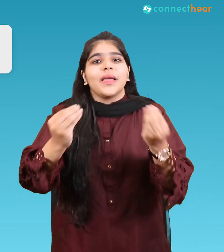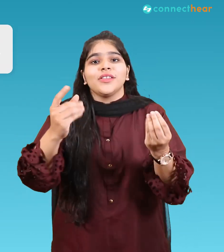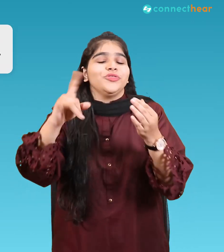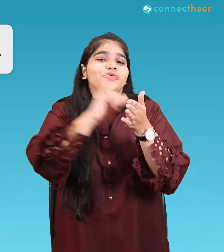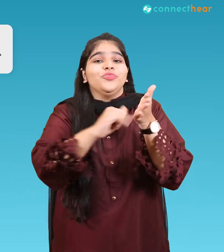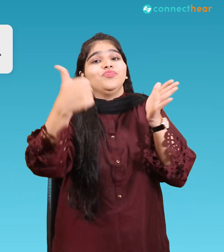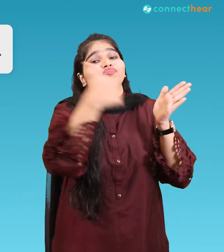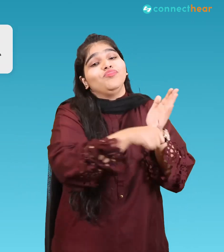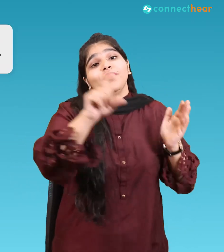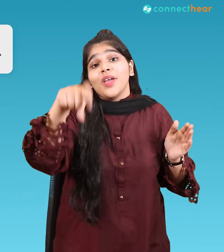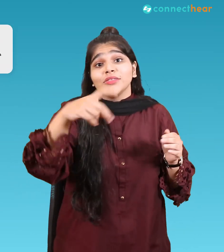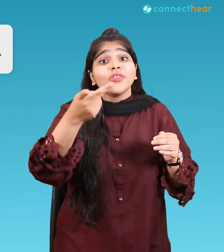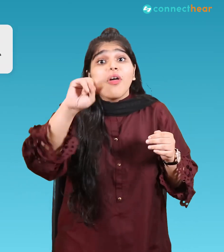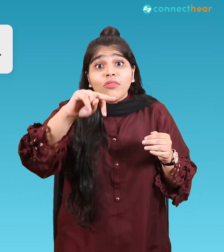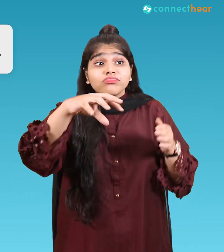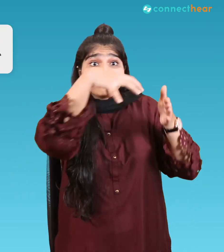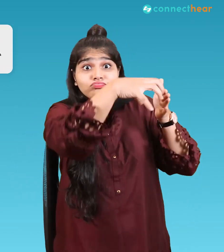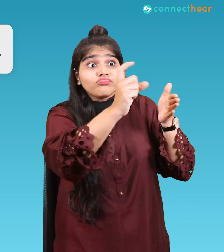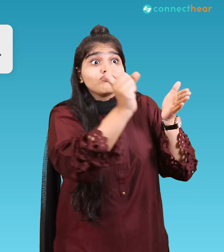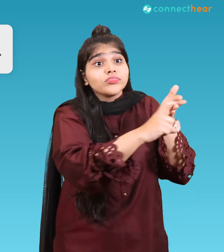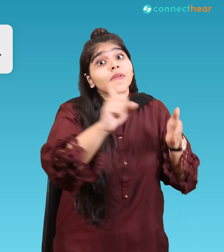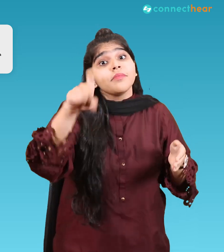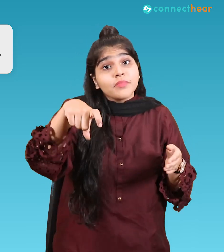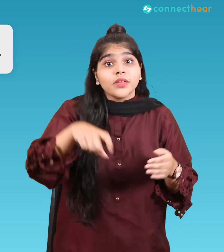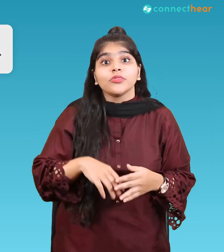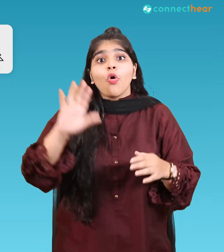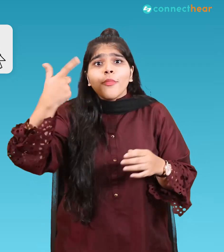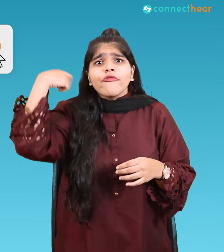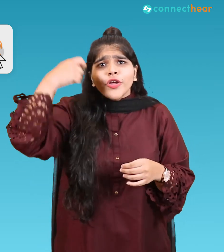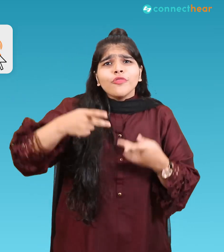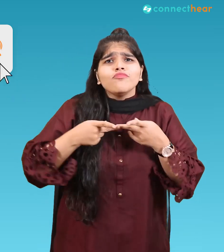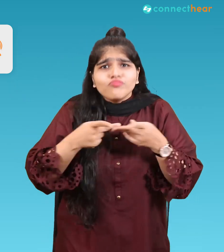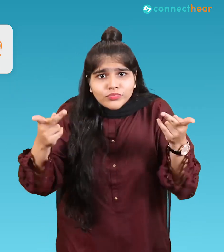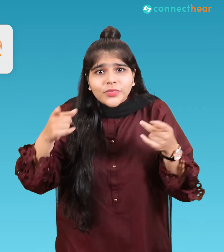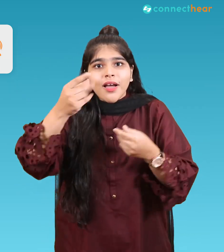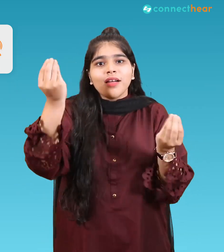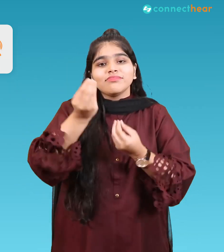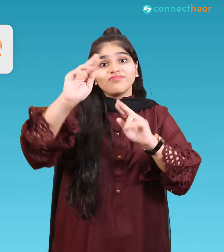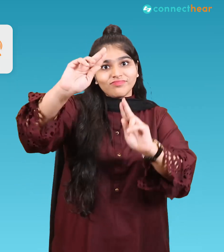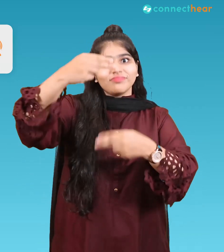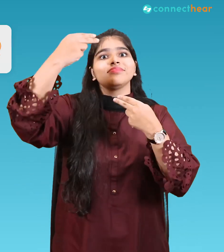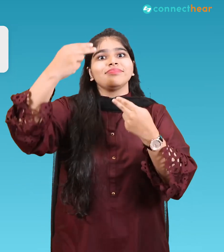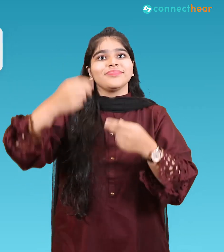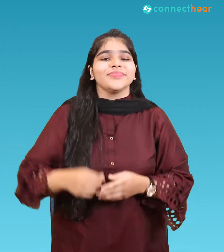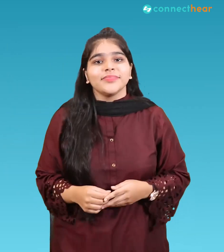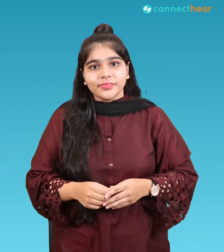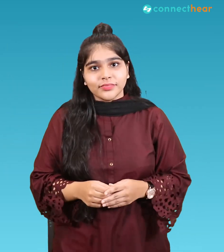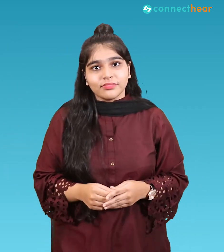to our channel and make sure that you turn the notifications on so whenever we upload a video you get to know about it right away we have